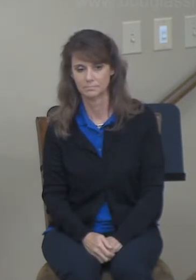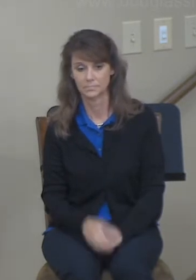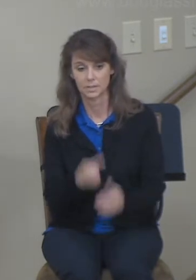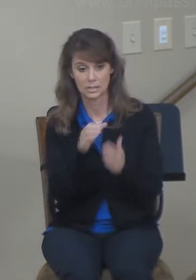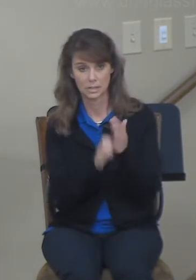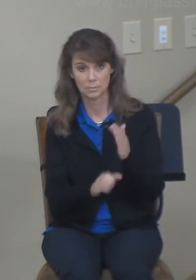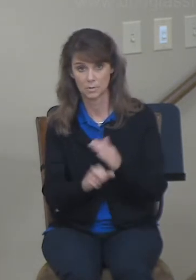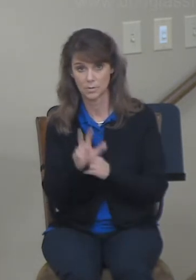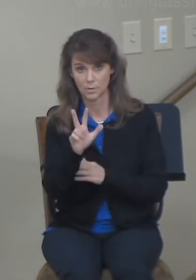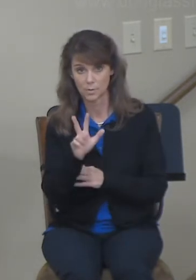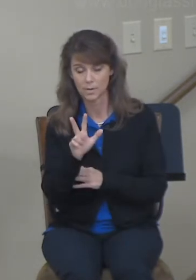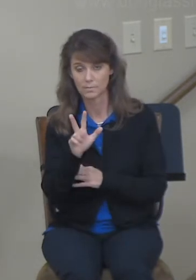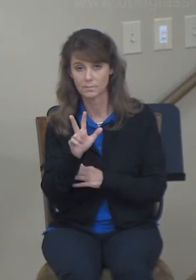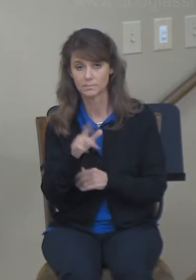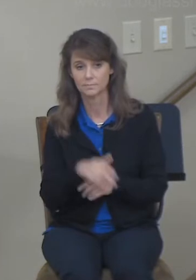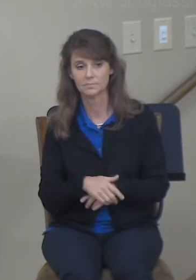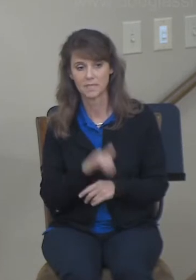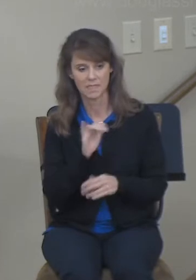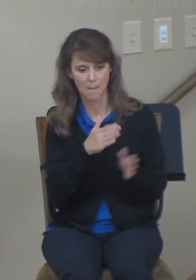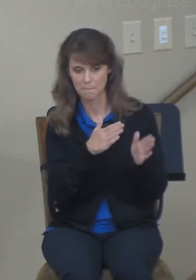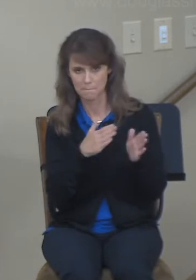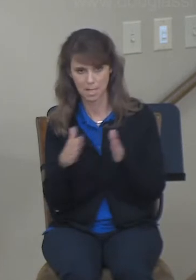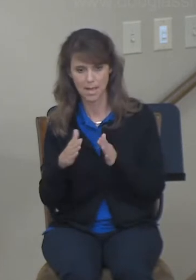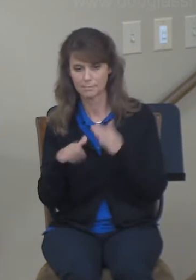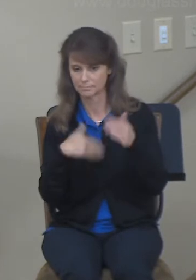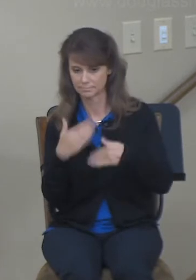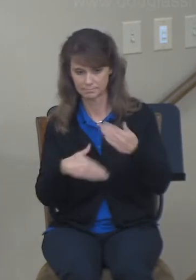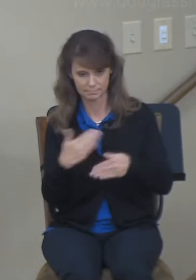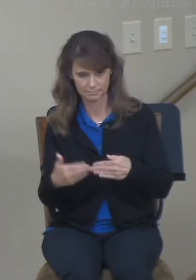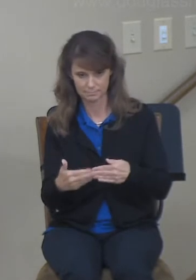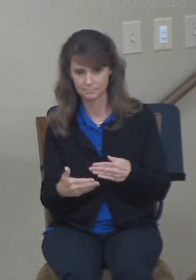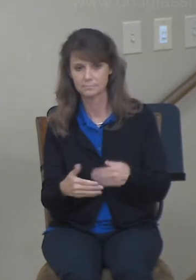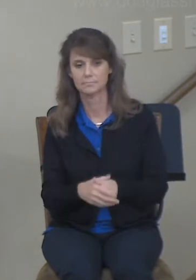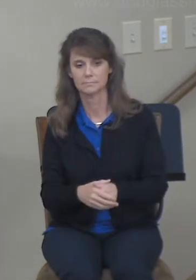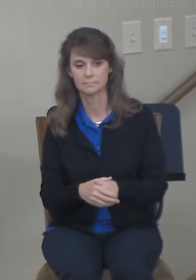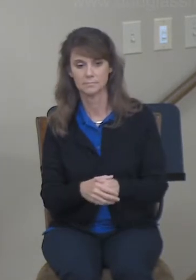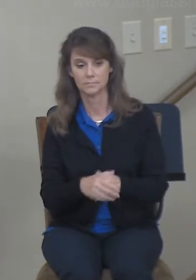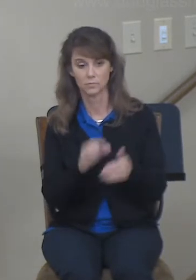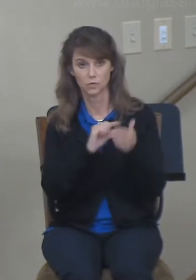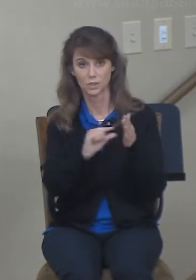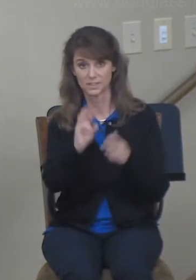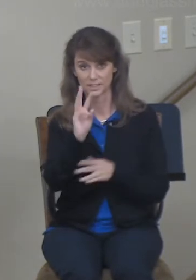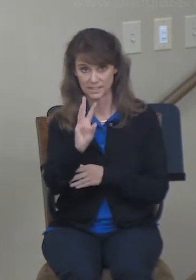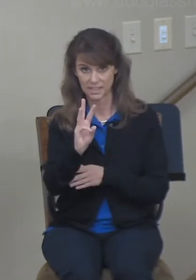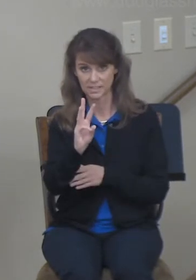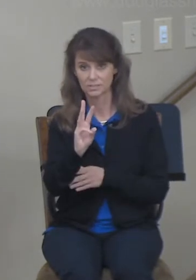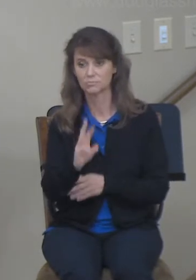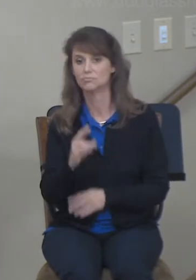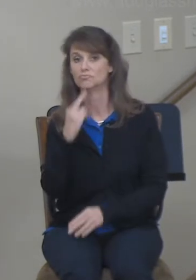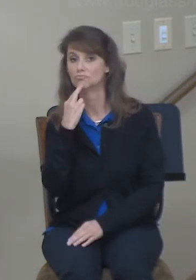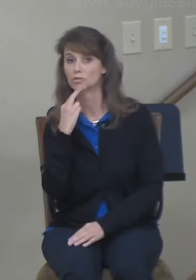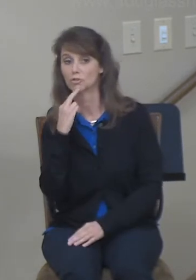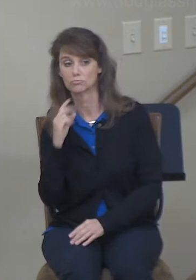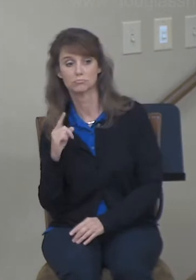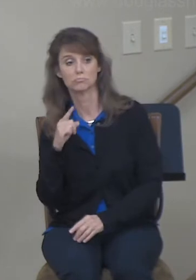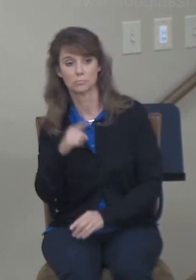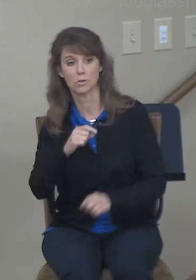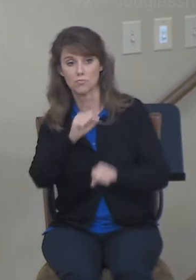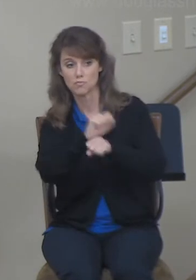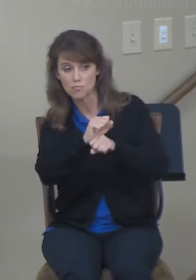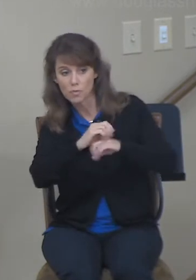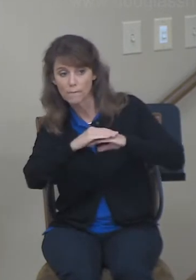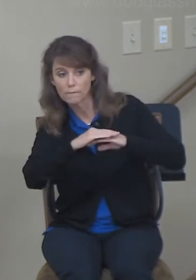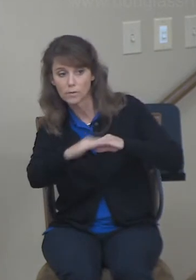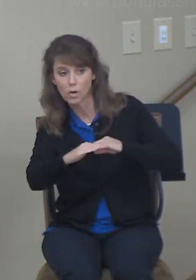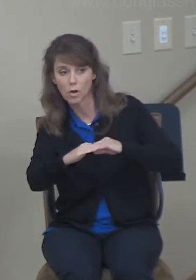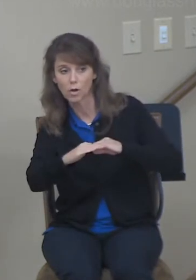3, we see this plan being executed. Beginning in verse 6, So she went down to the threshing floor and did according